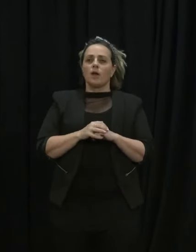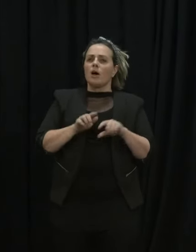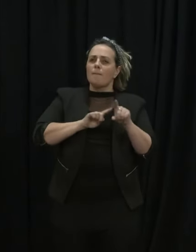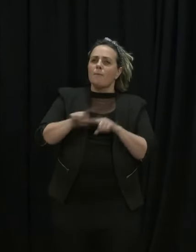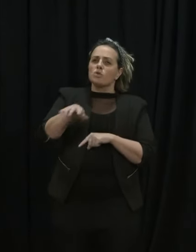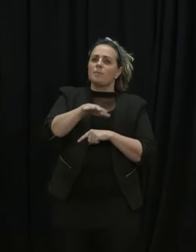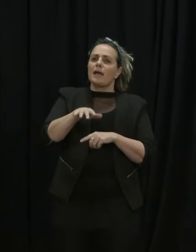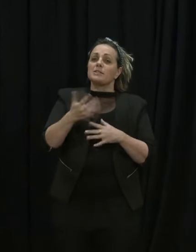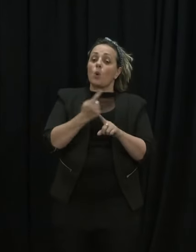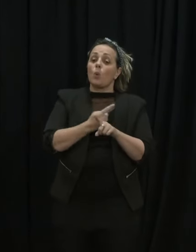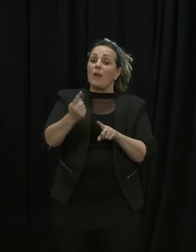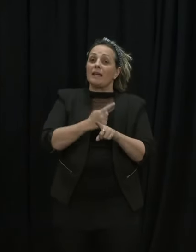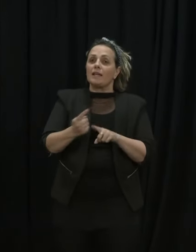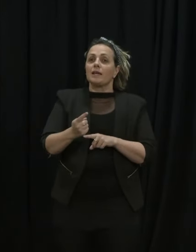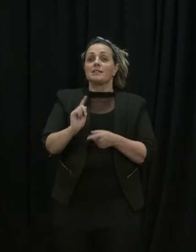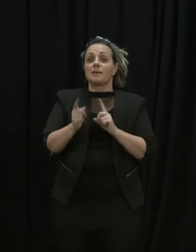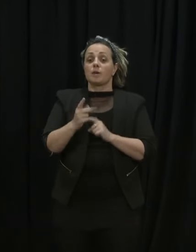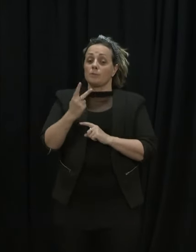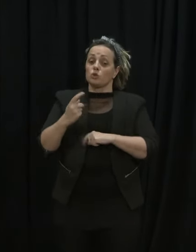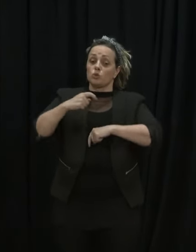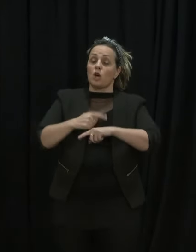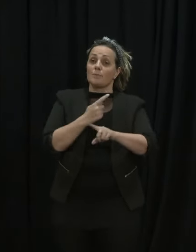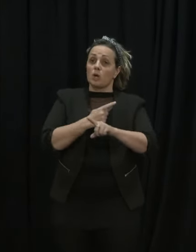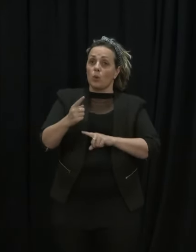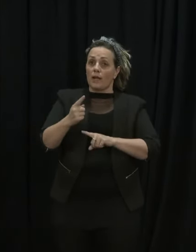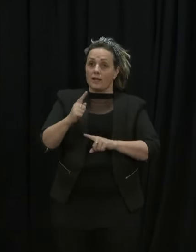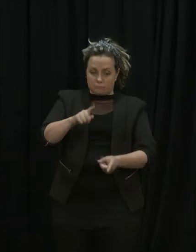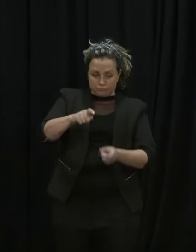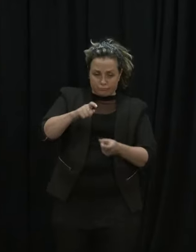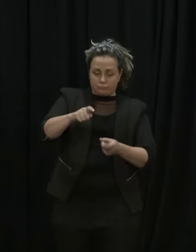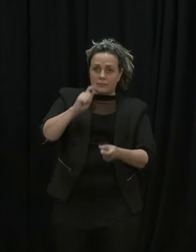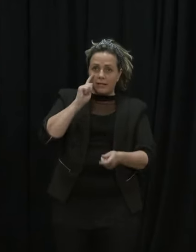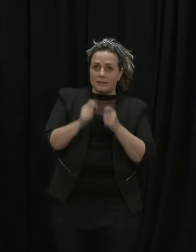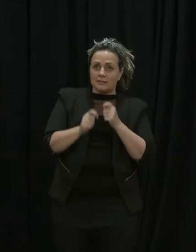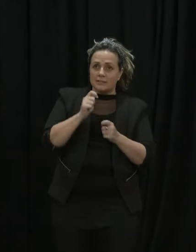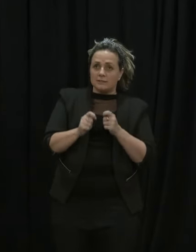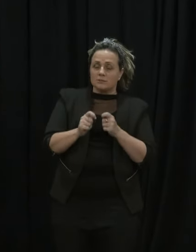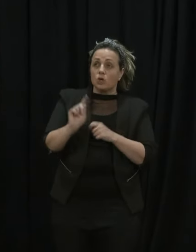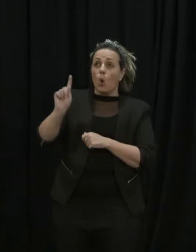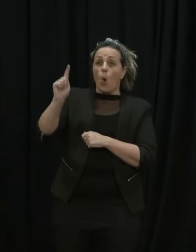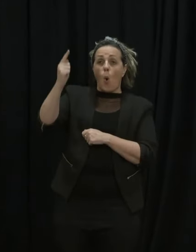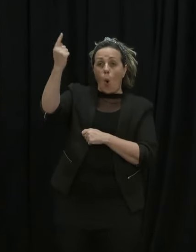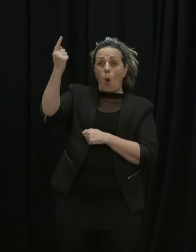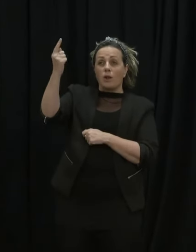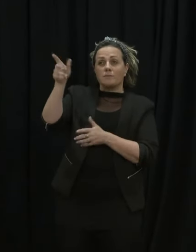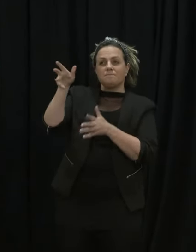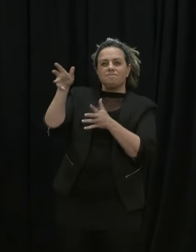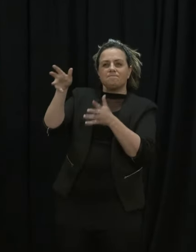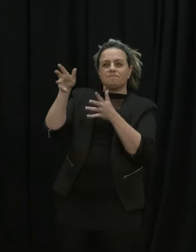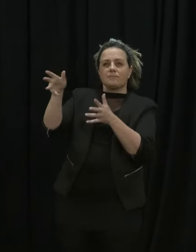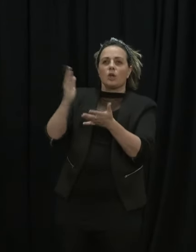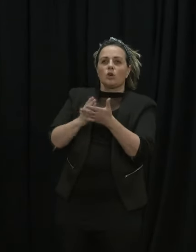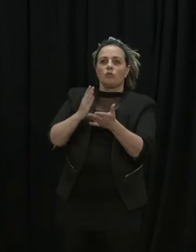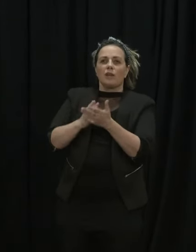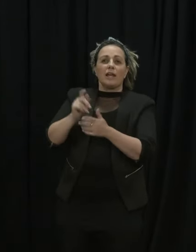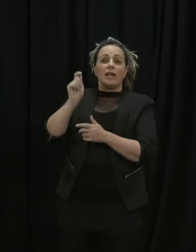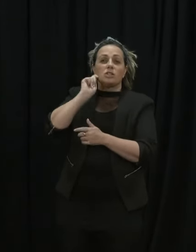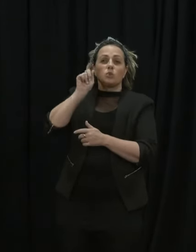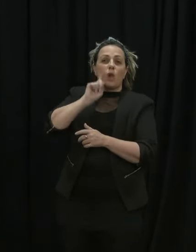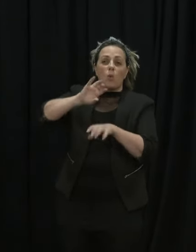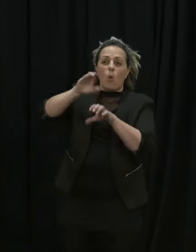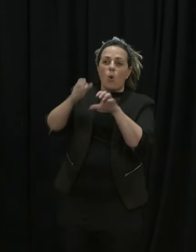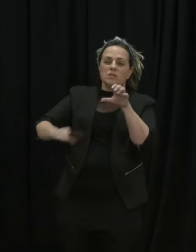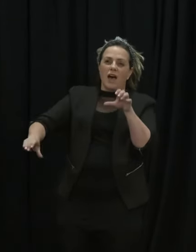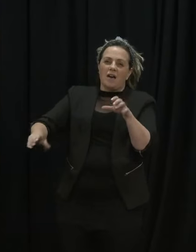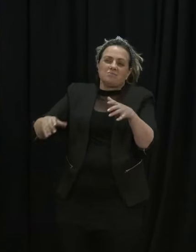weekly, some twice weekly. I guess we're at a point in the outbreak in Auckland where probably the wastewater testing is of less use because we know